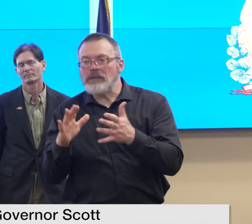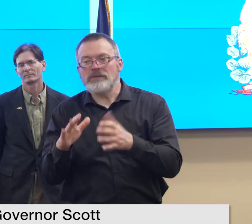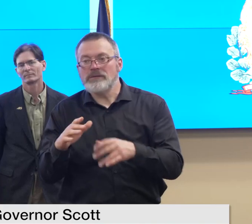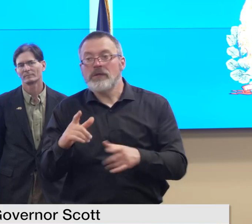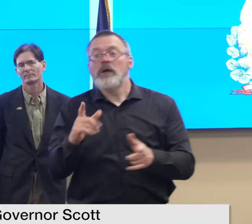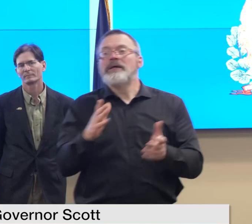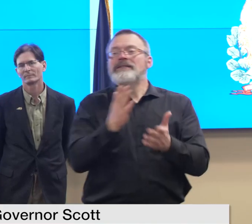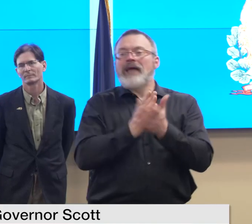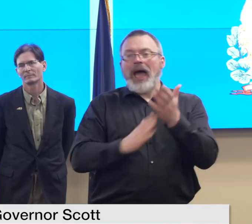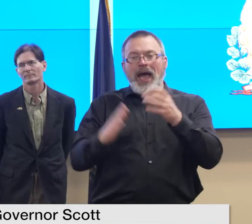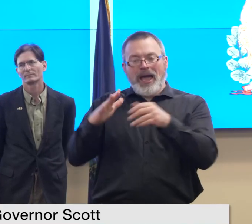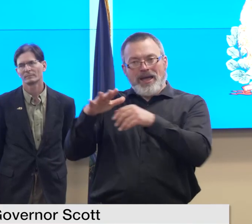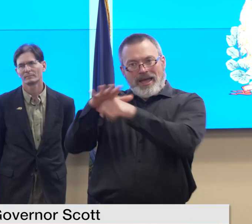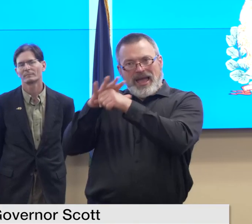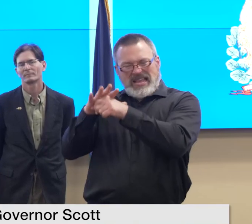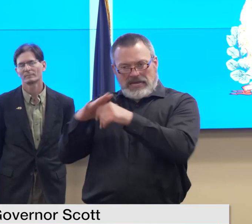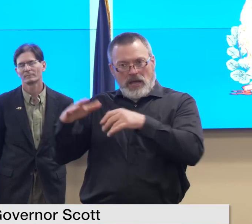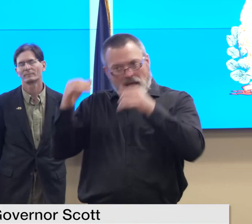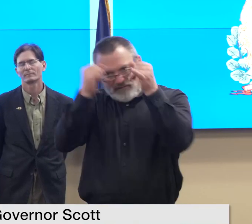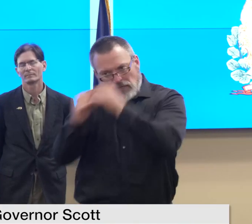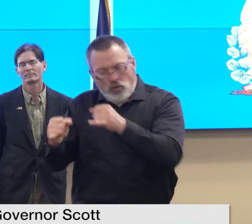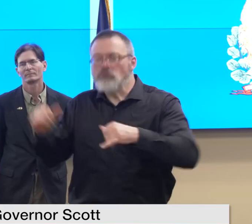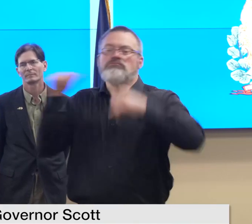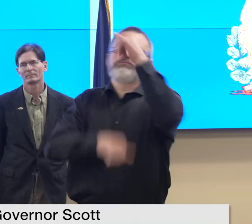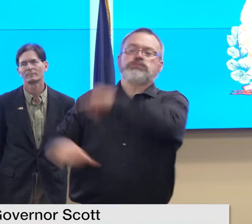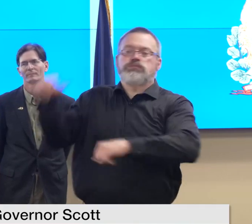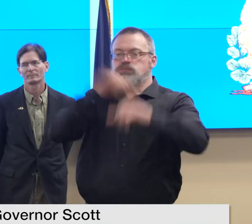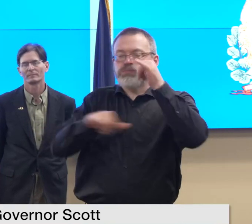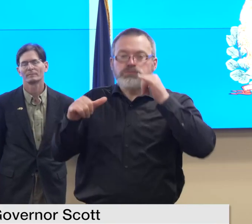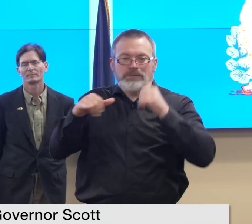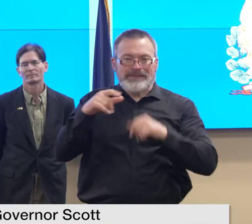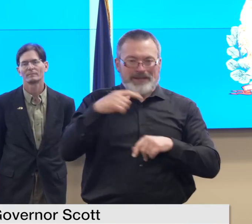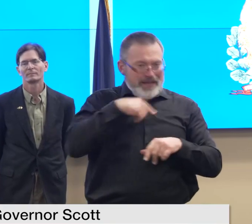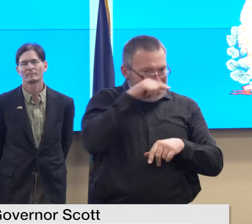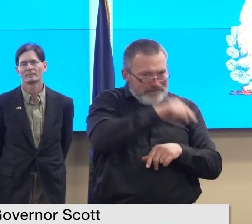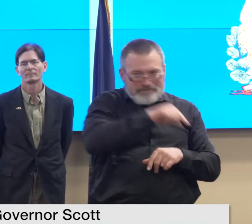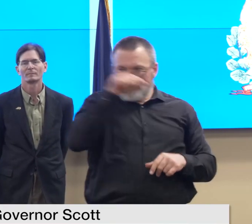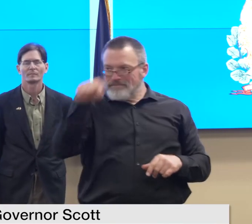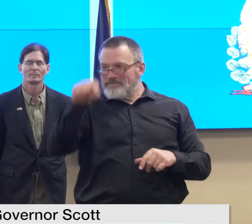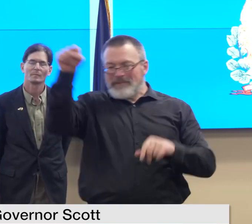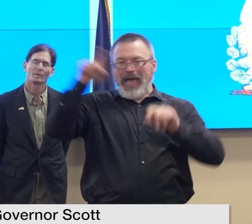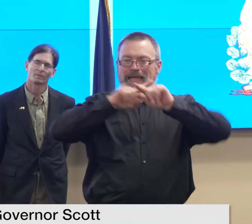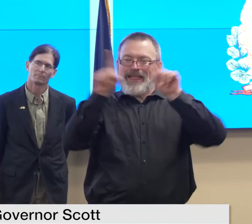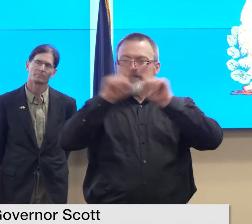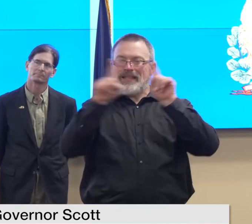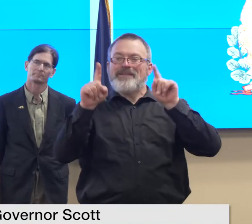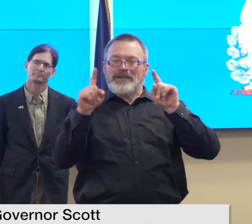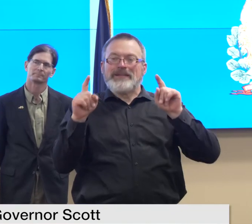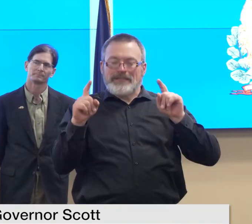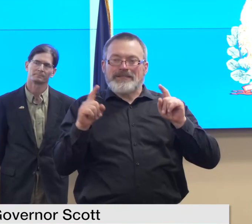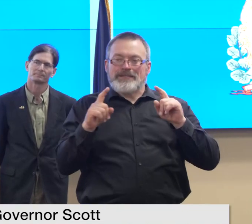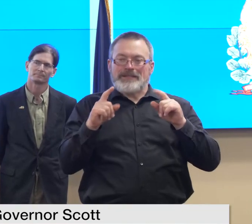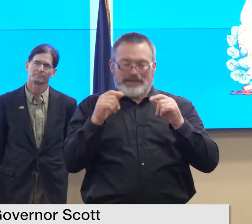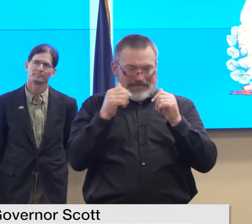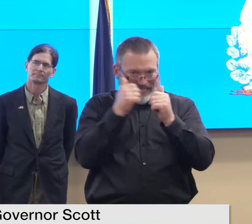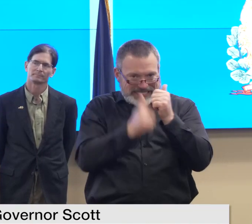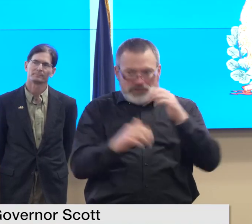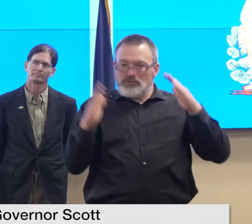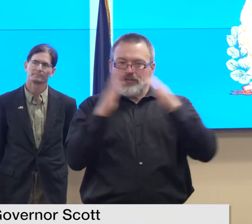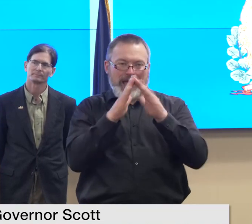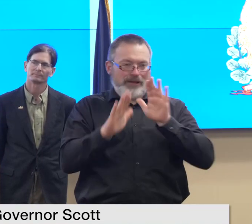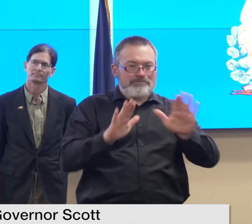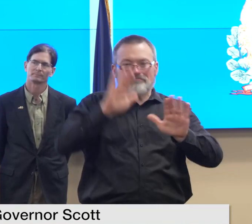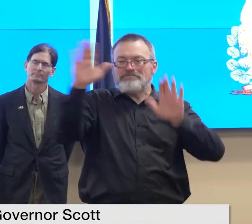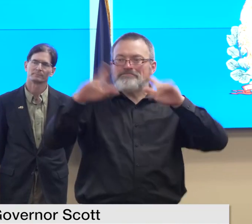peachum got hit hard in their in their downtown area so to speak in the village um but i don't know